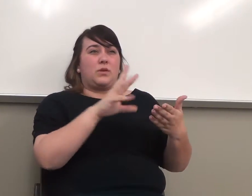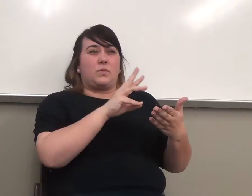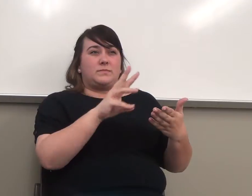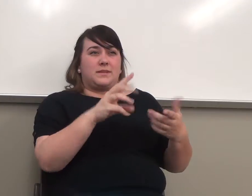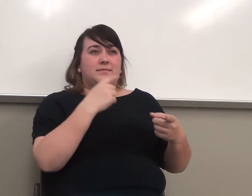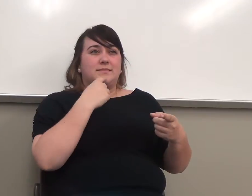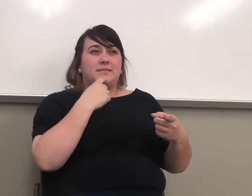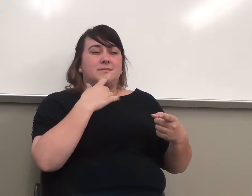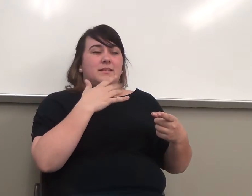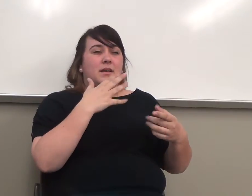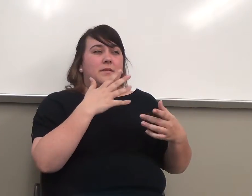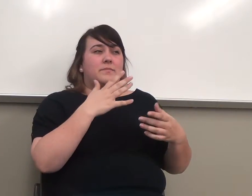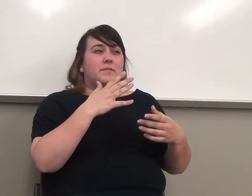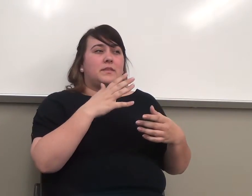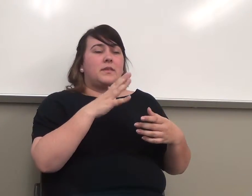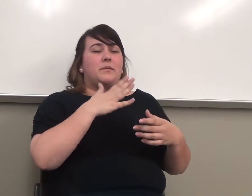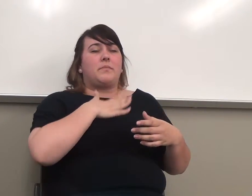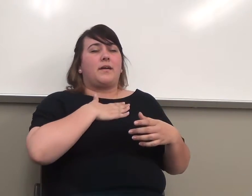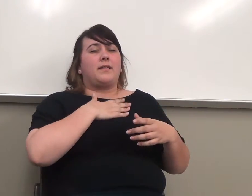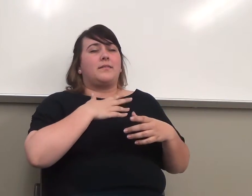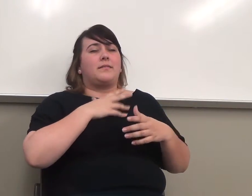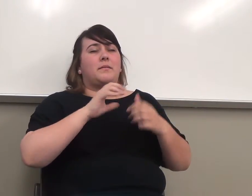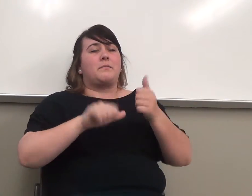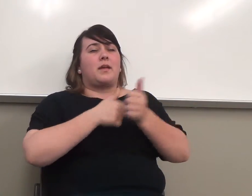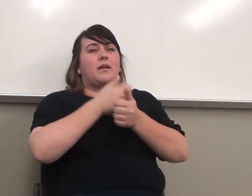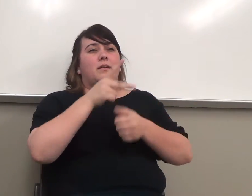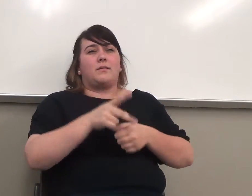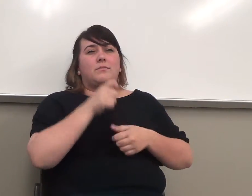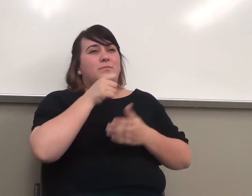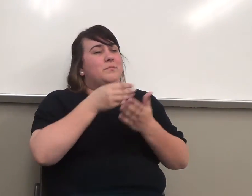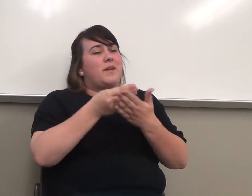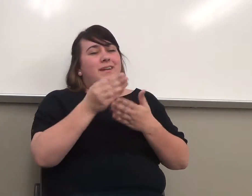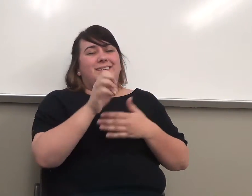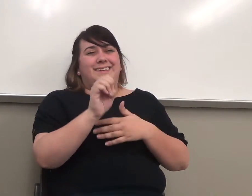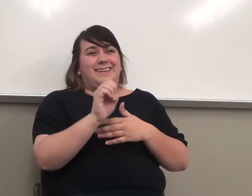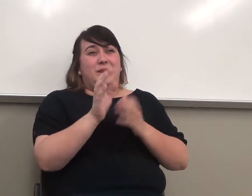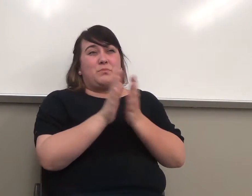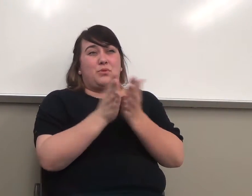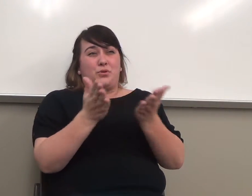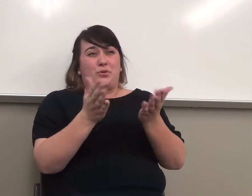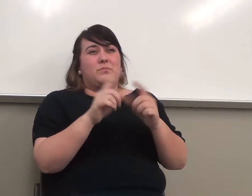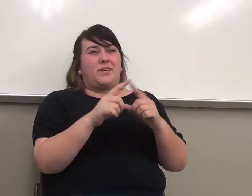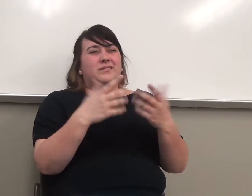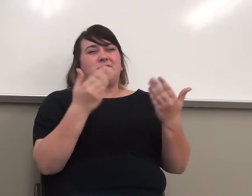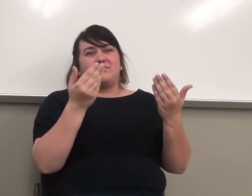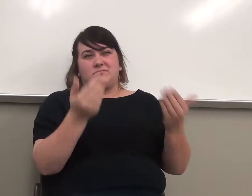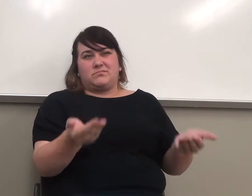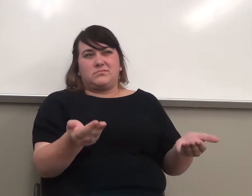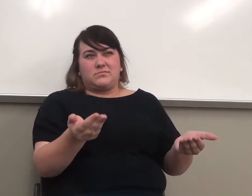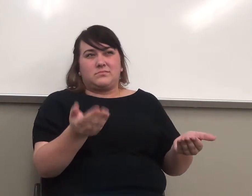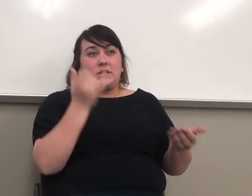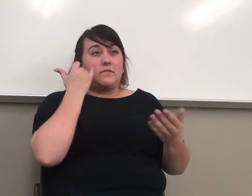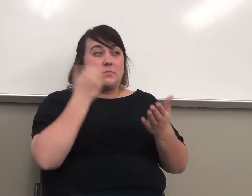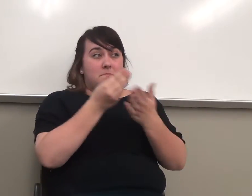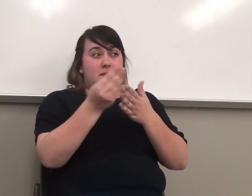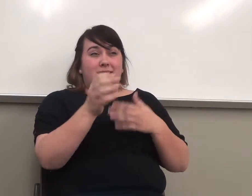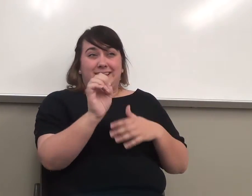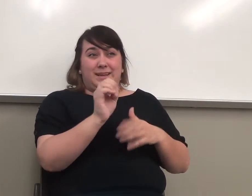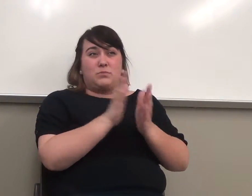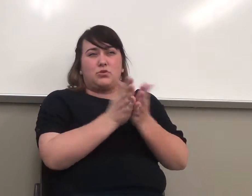my default is do not buy the e-book, but actually I'm going change that. If you want to get an e-book, that's fine. If